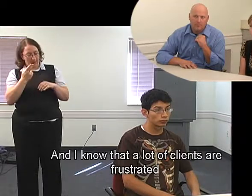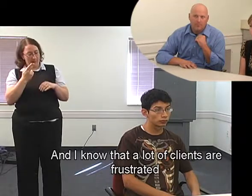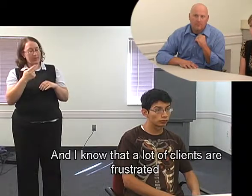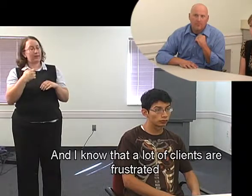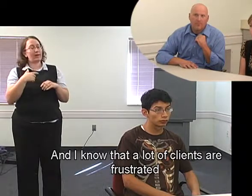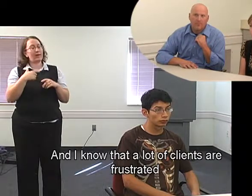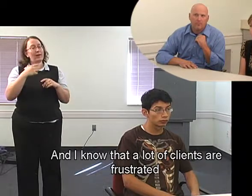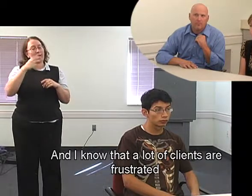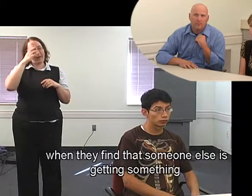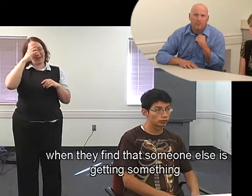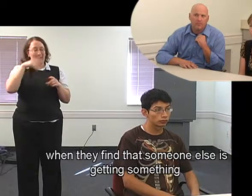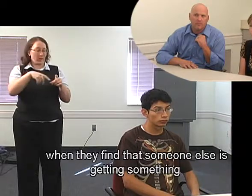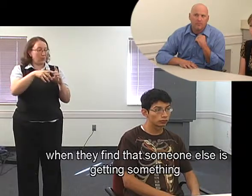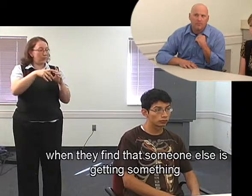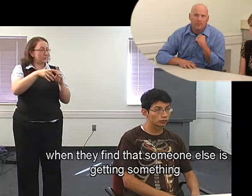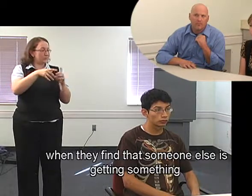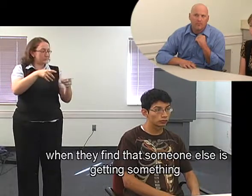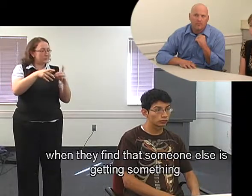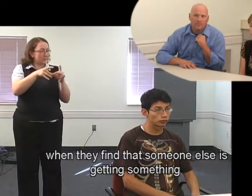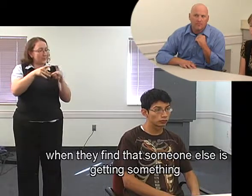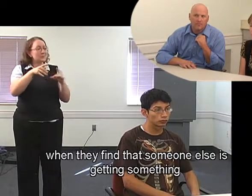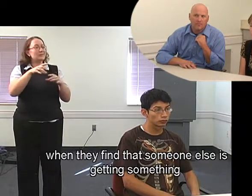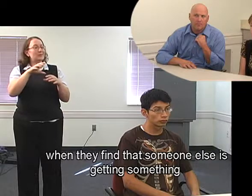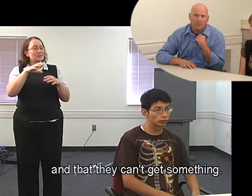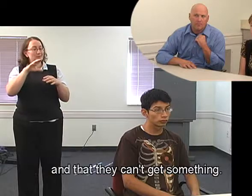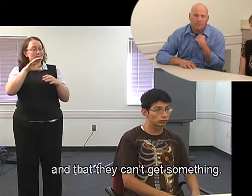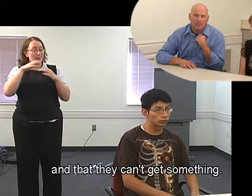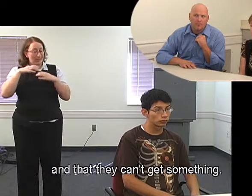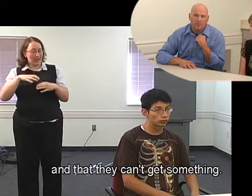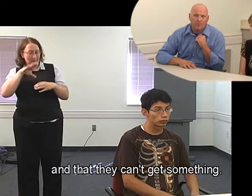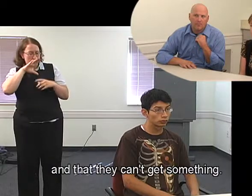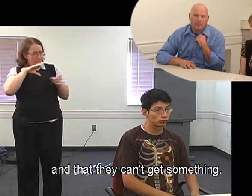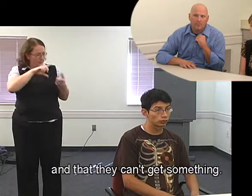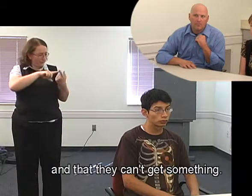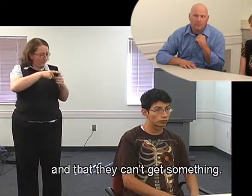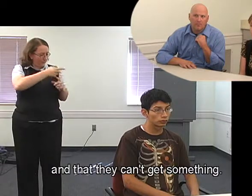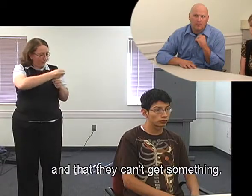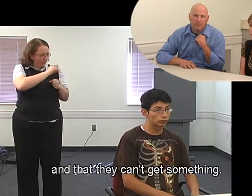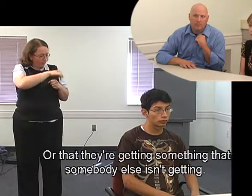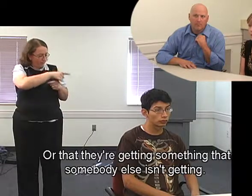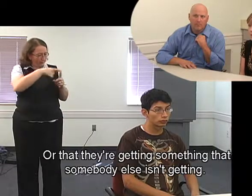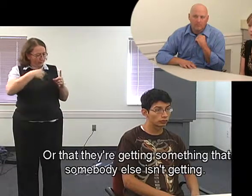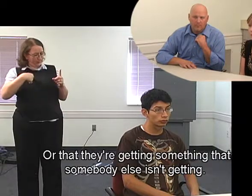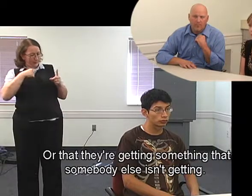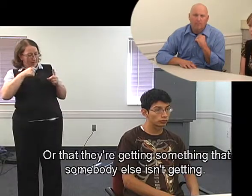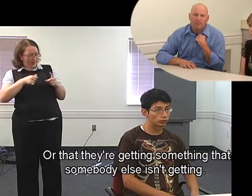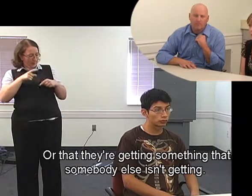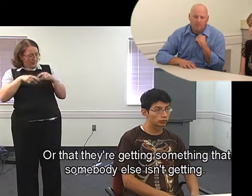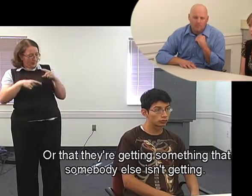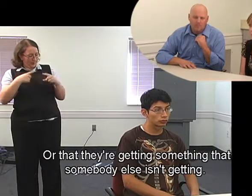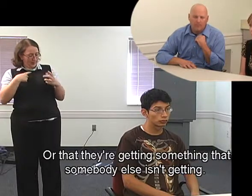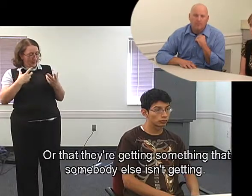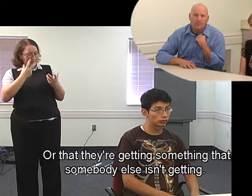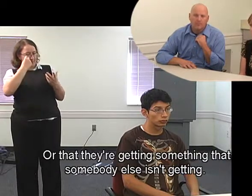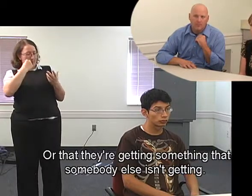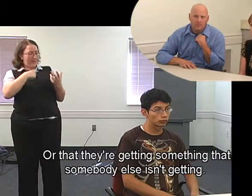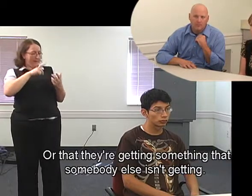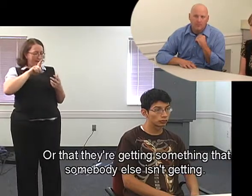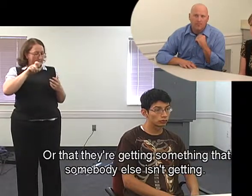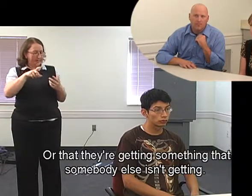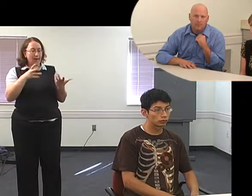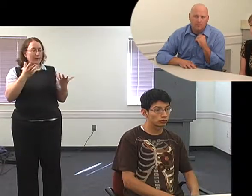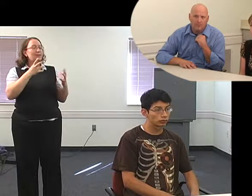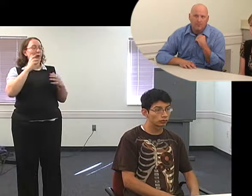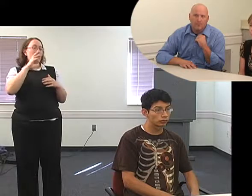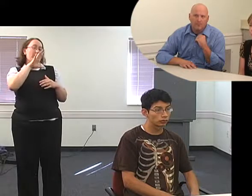know that a lot of clients are frustrated when they find that someone else is getting something and that they can't get something or they're getting something that somebody else